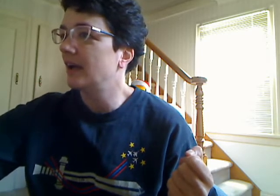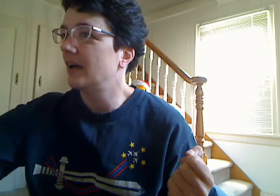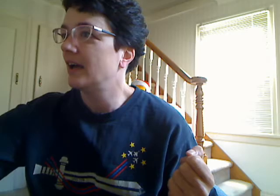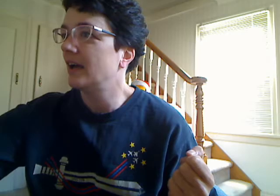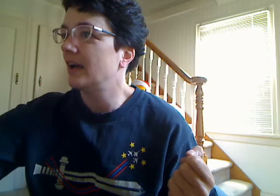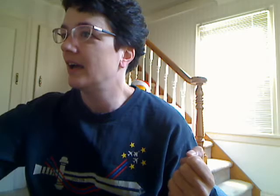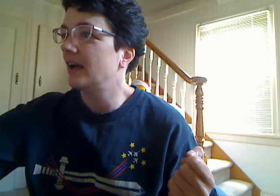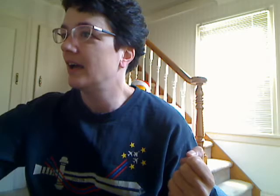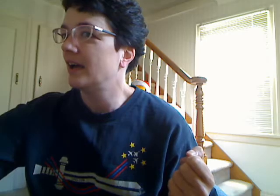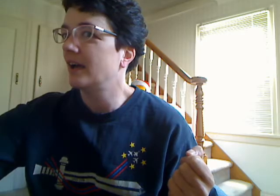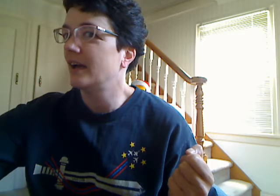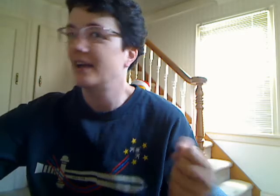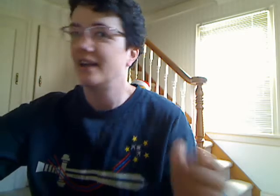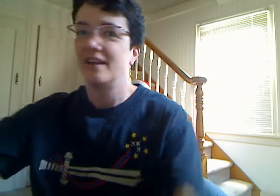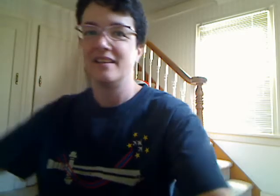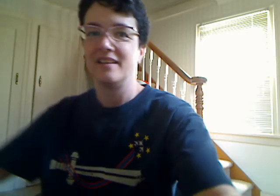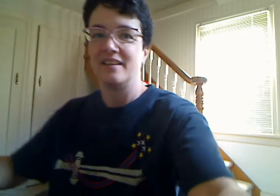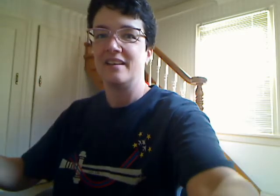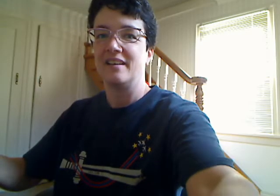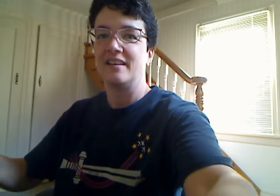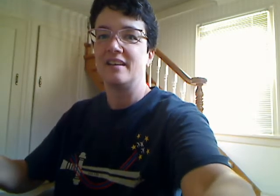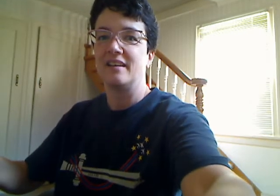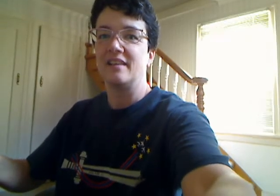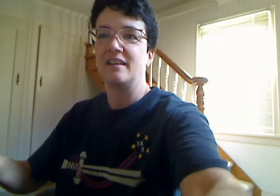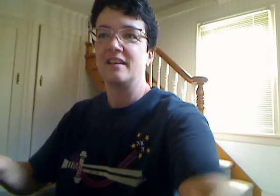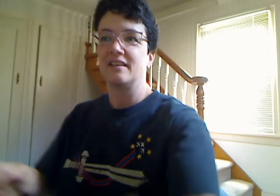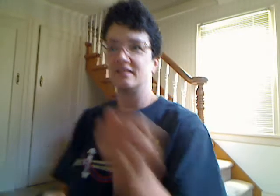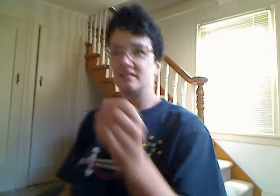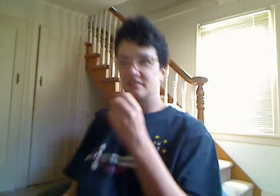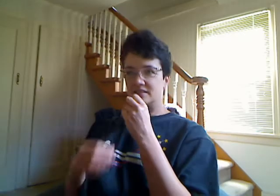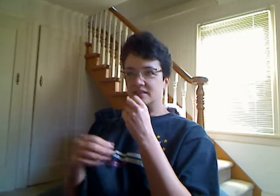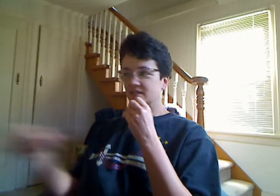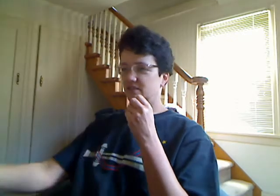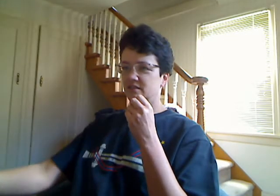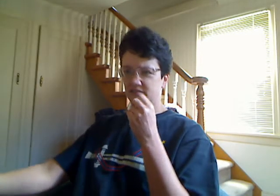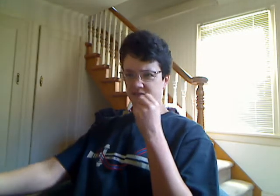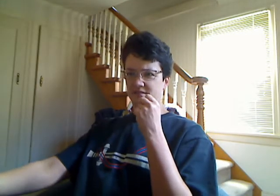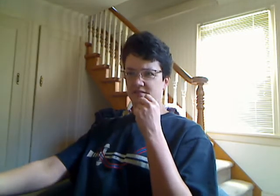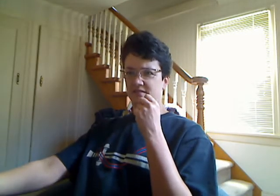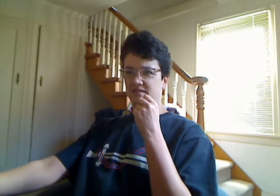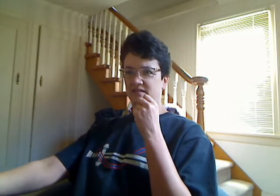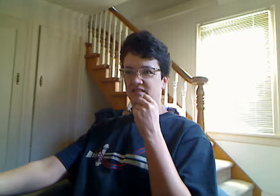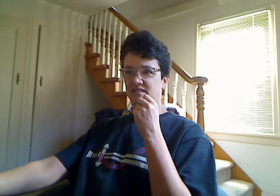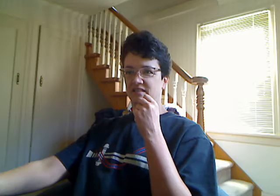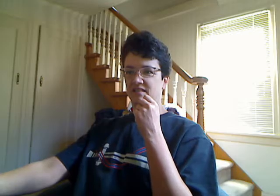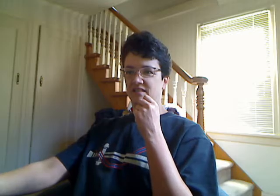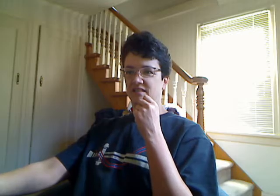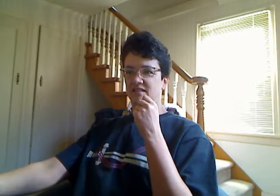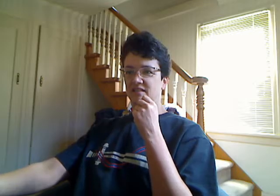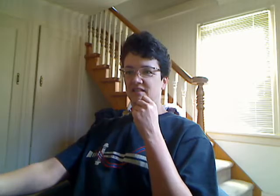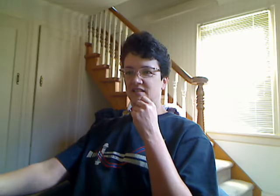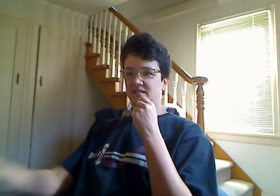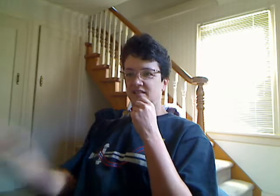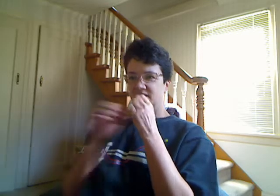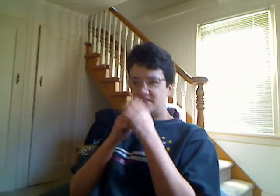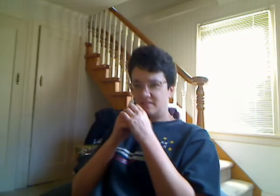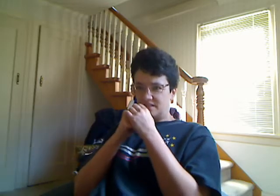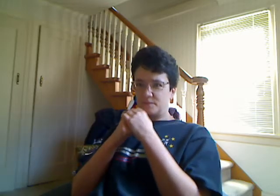It's like liver spots. And there's a tear line. How nice of them. You know,